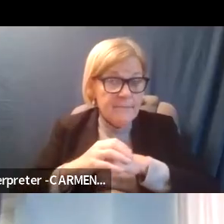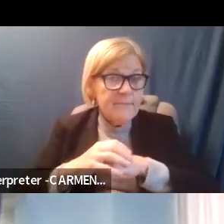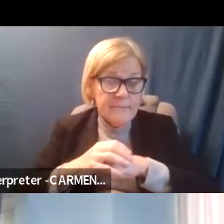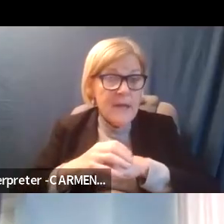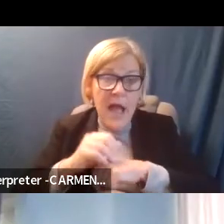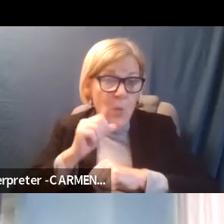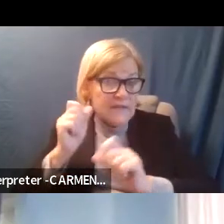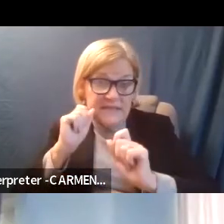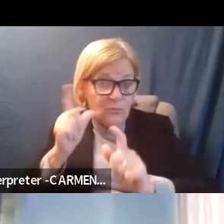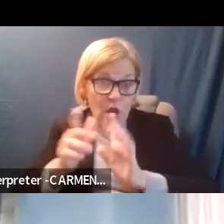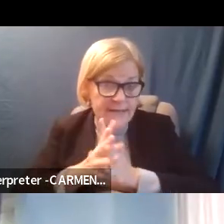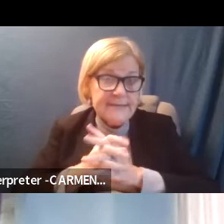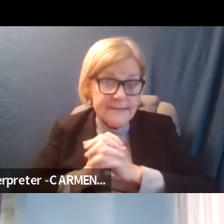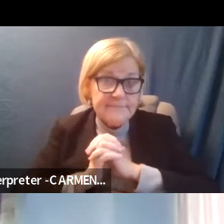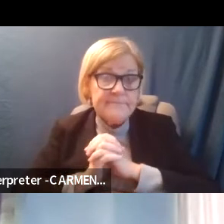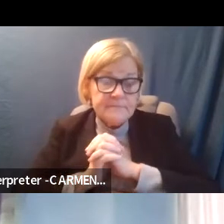surprised.